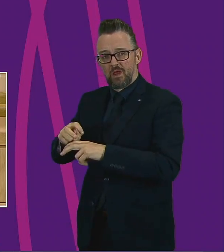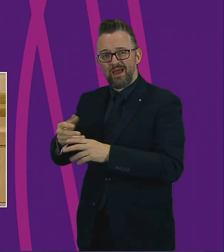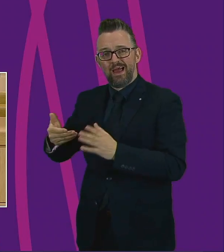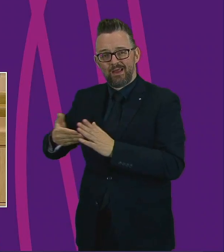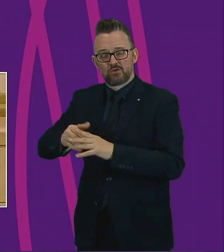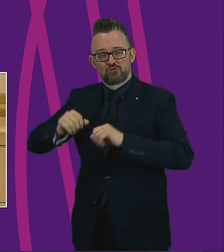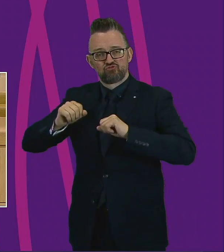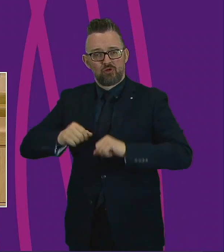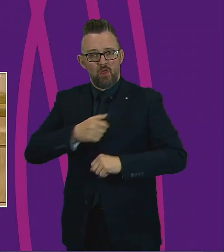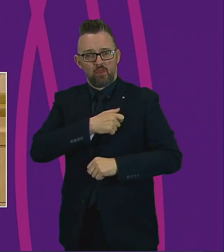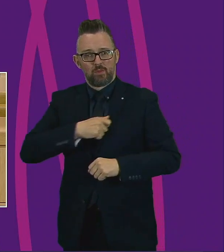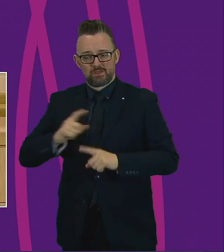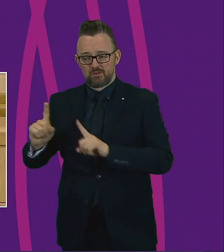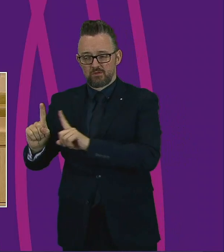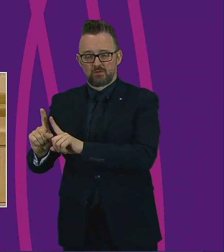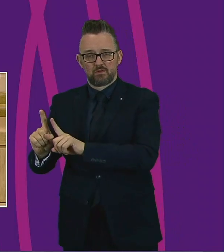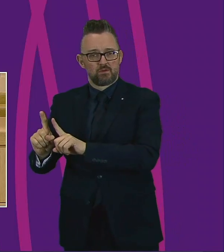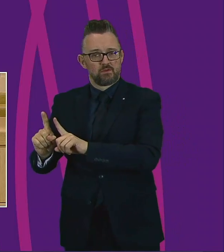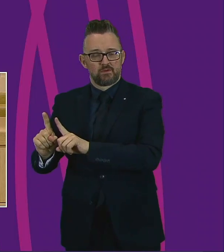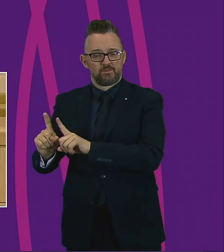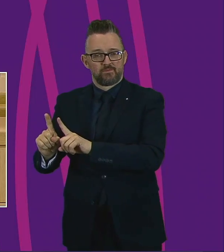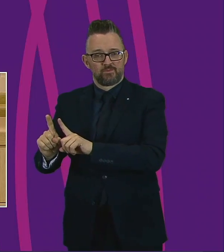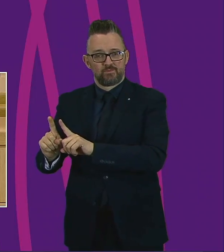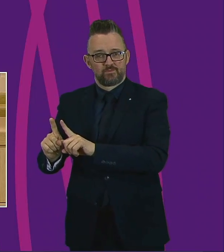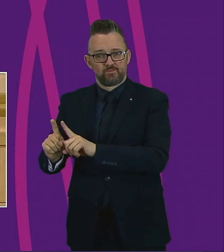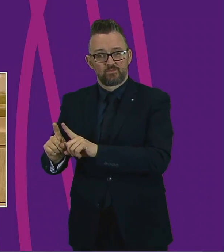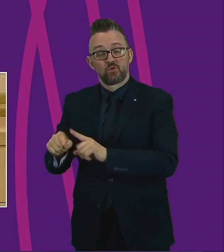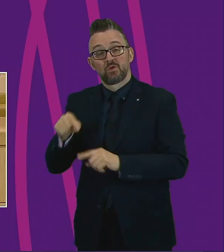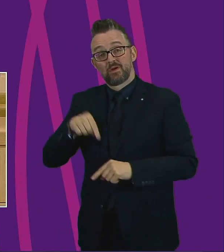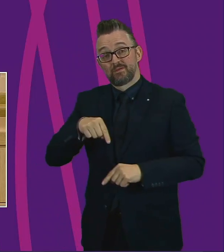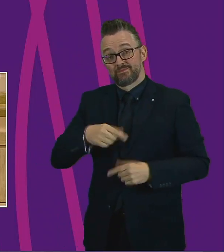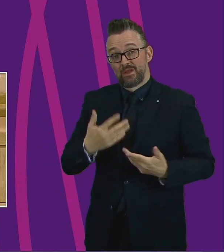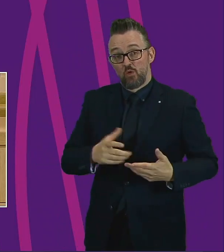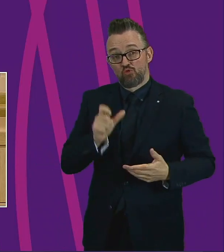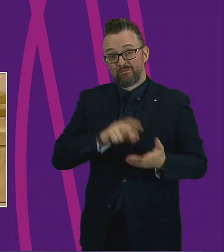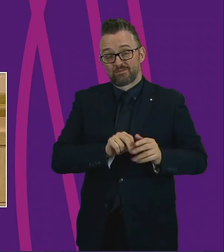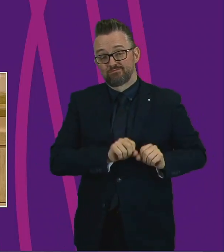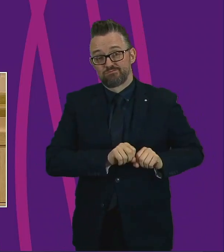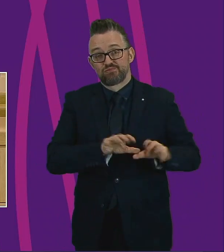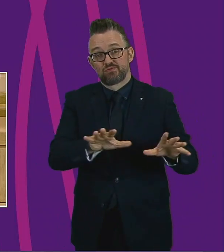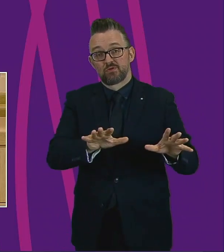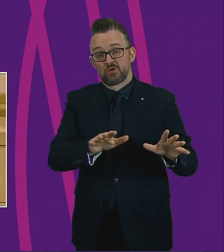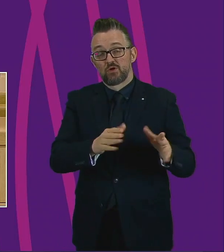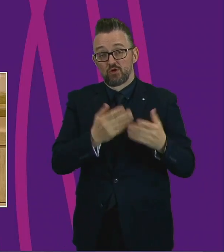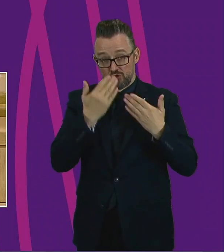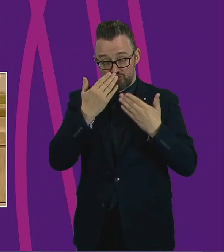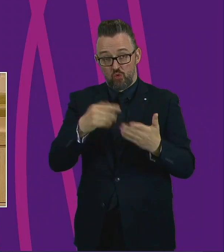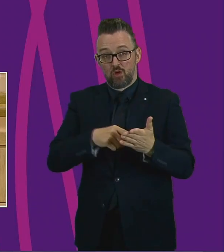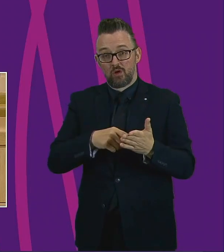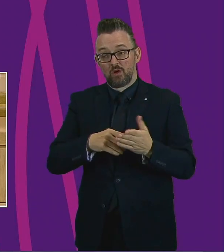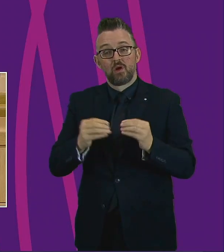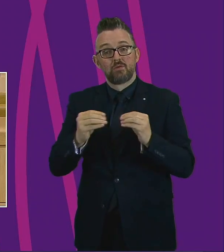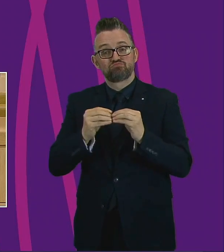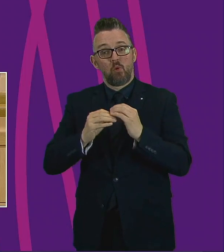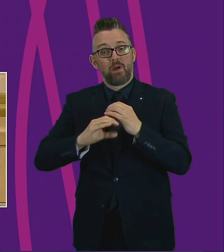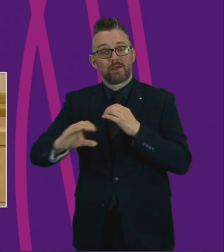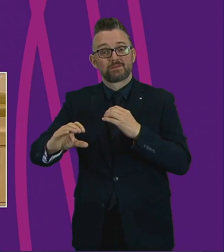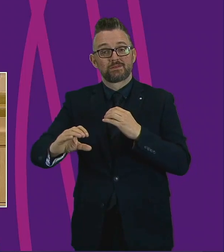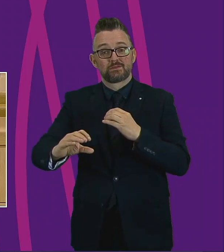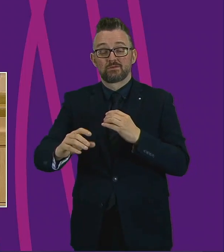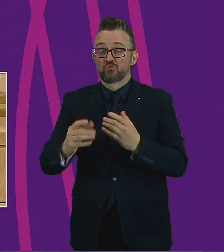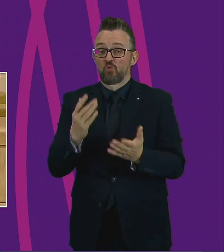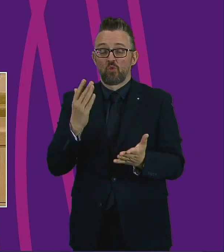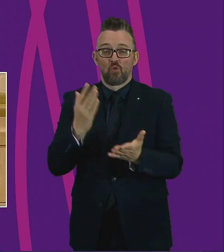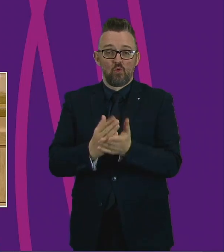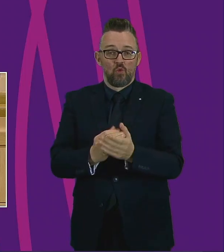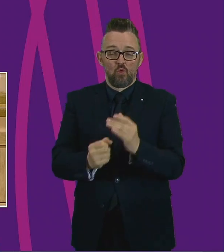the planning committee. Now, this pandemic has also proved that superfast broadband is far from important.